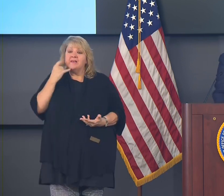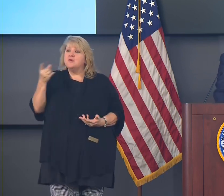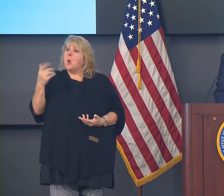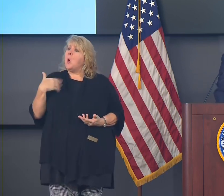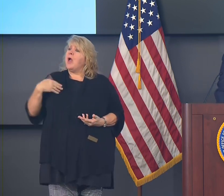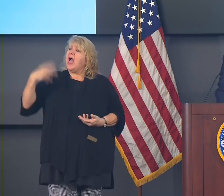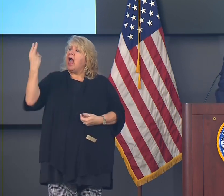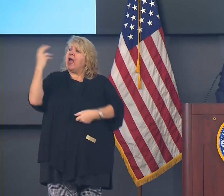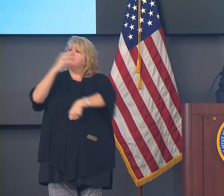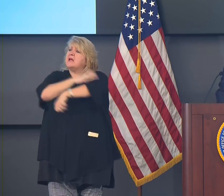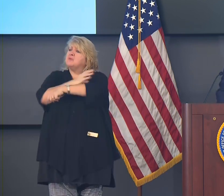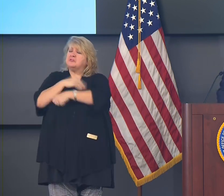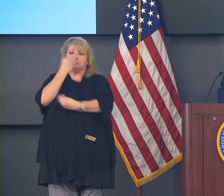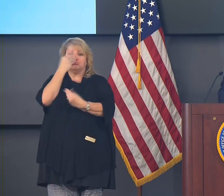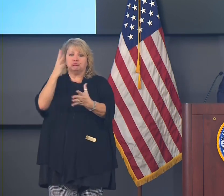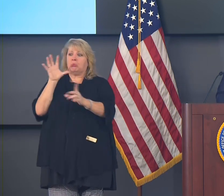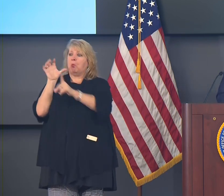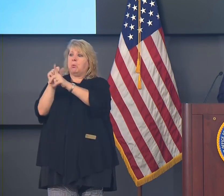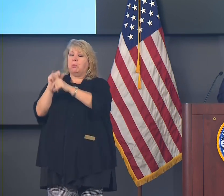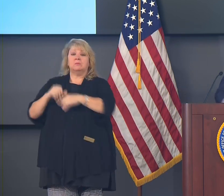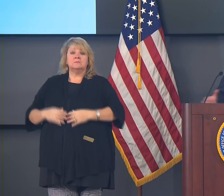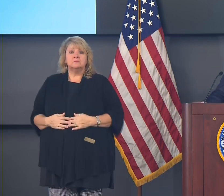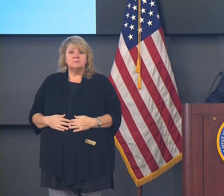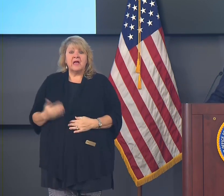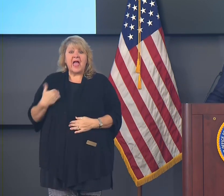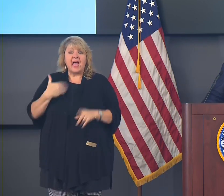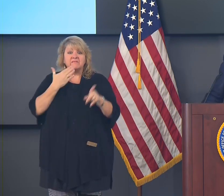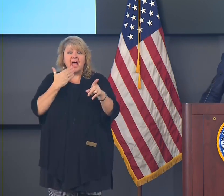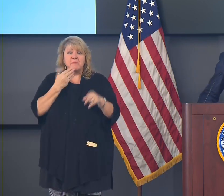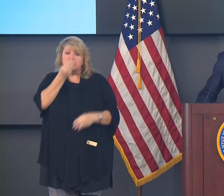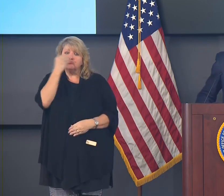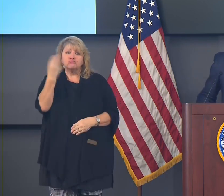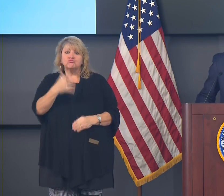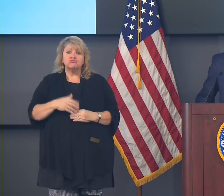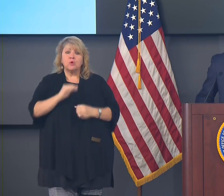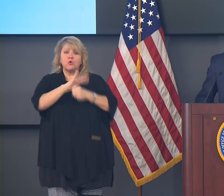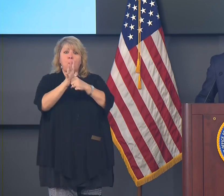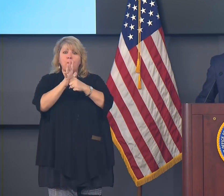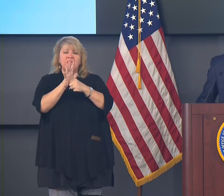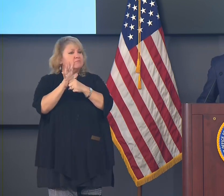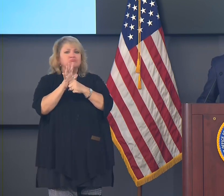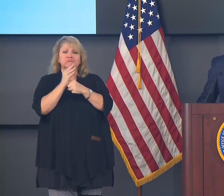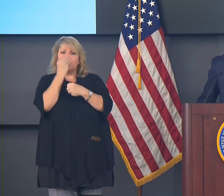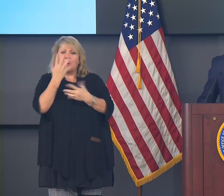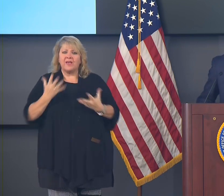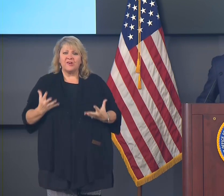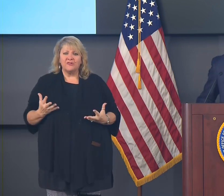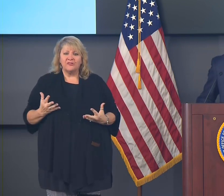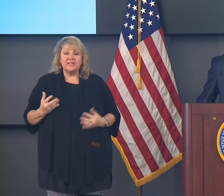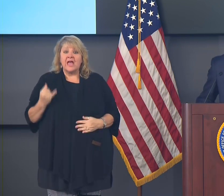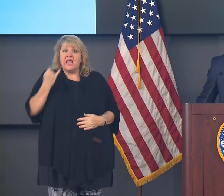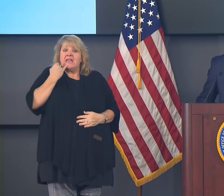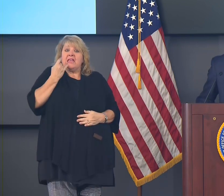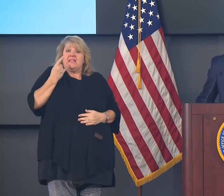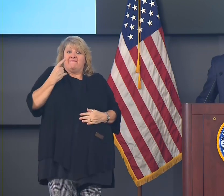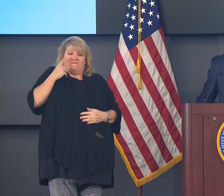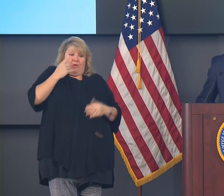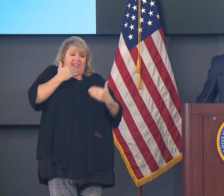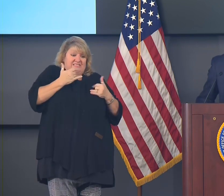careful with this. And if you want to have the best possible Christmas in your family